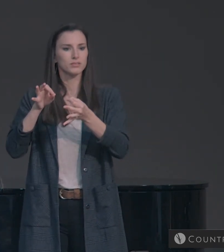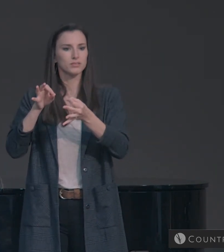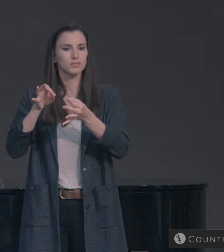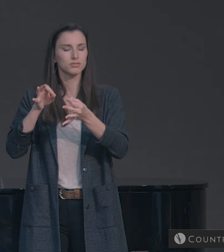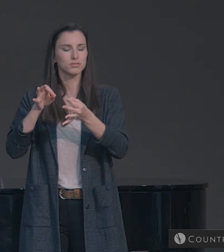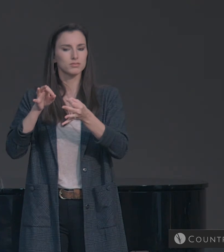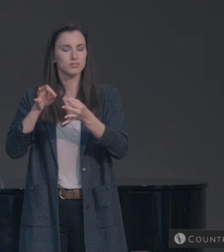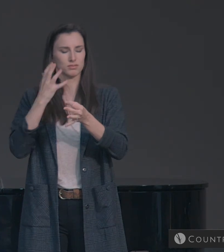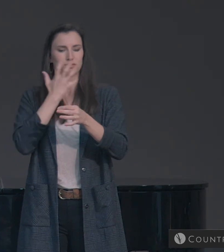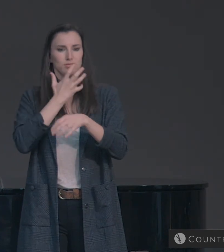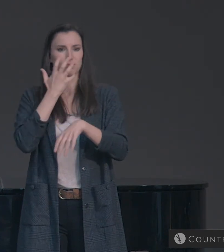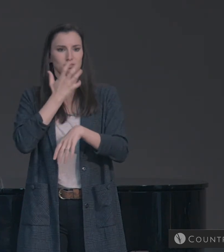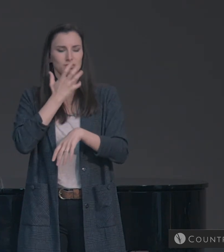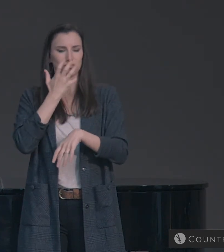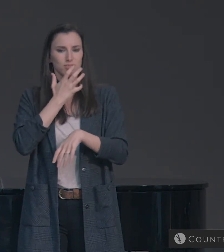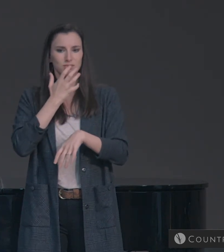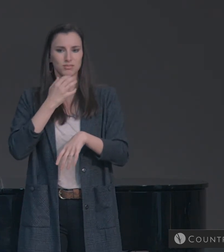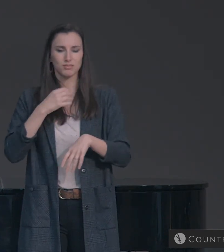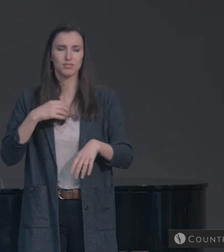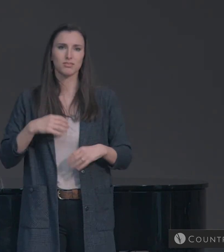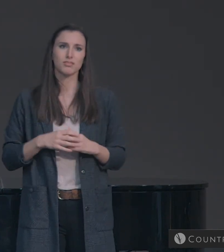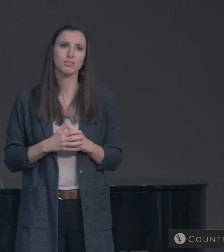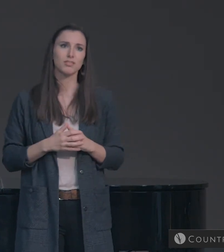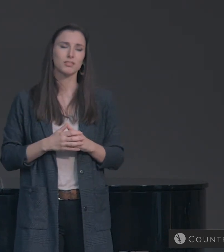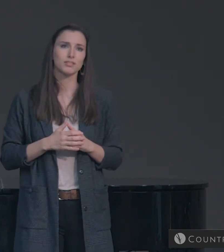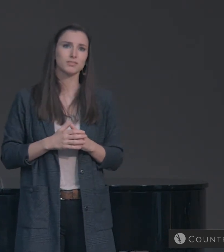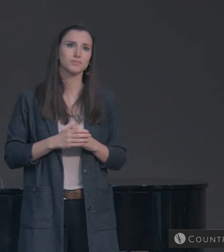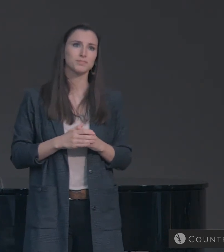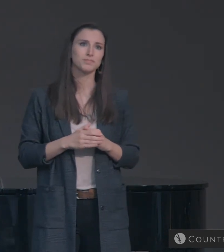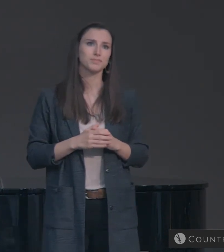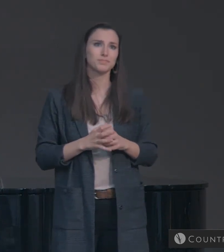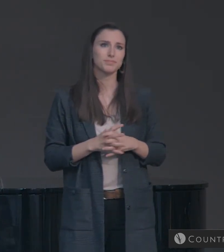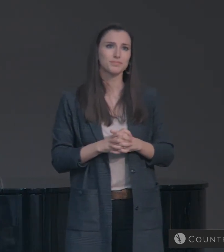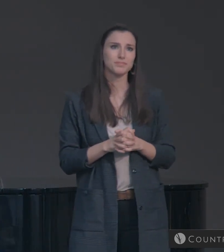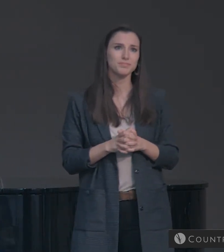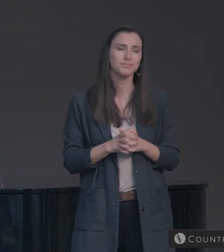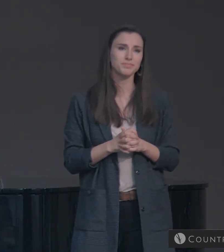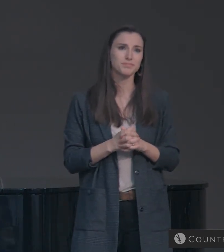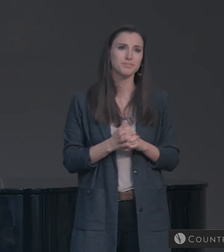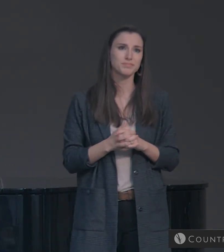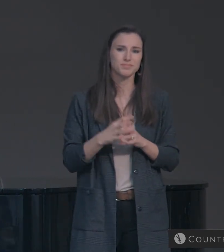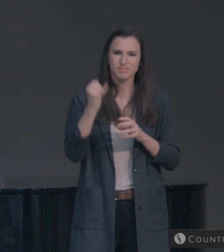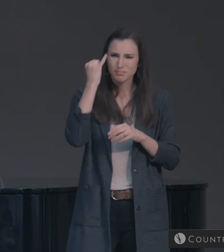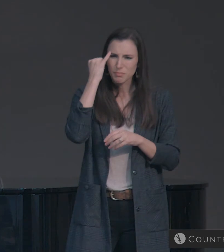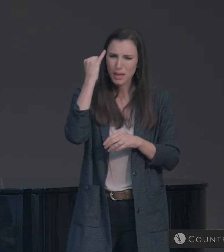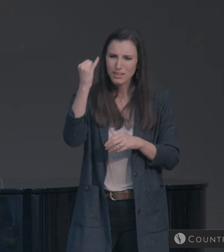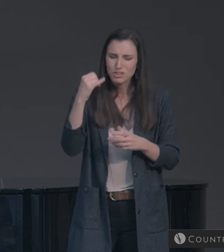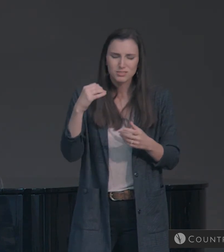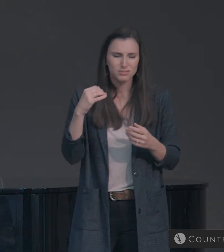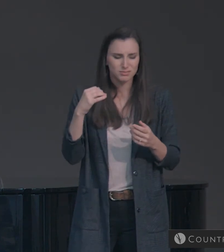To experience the kind of righteous existing